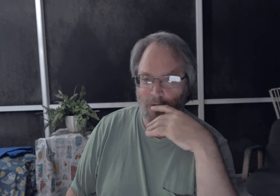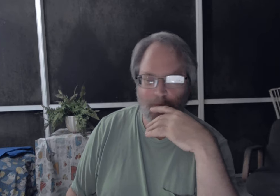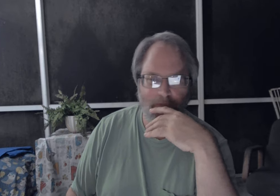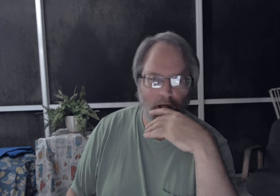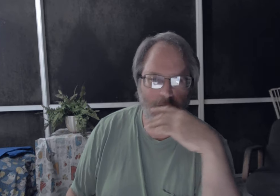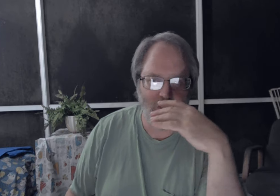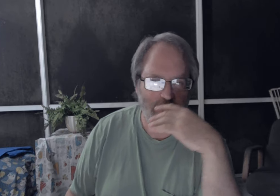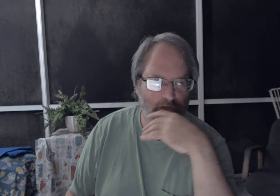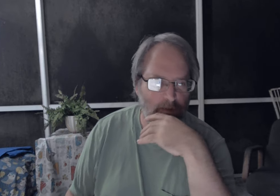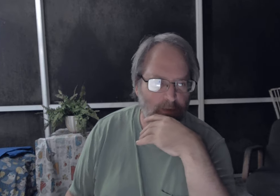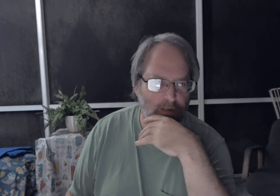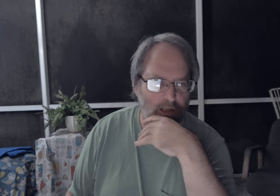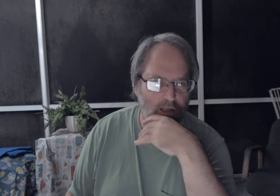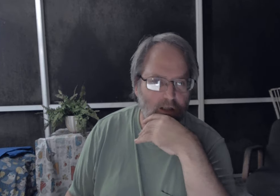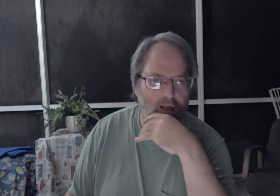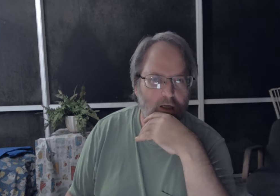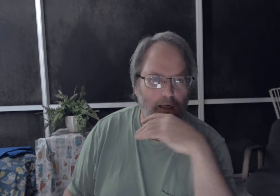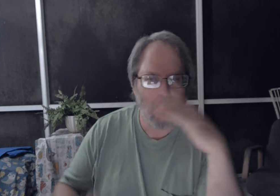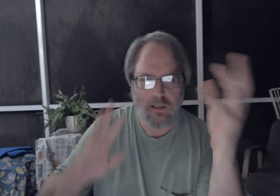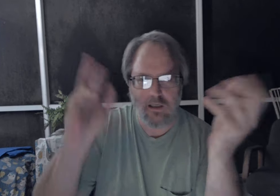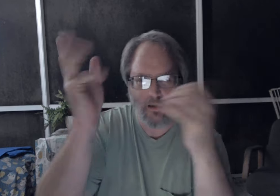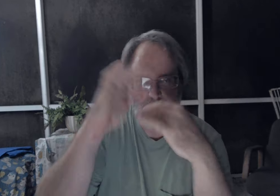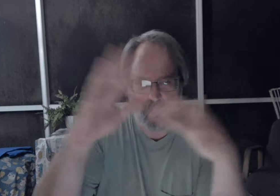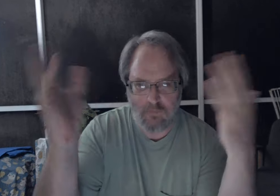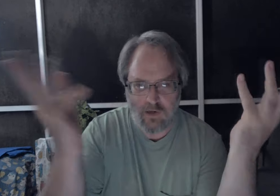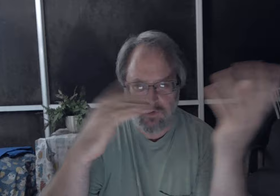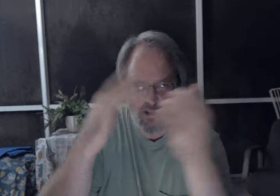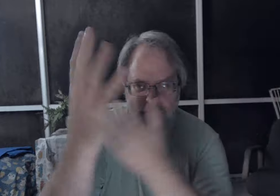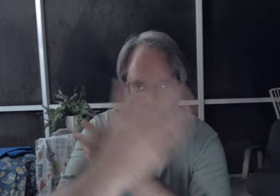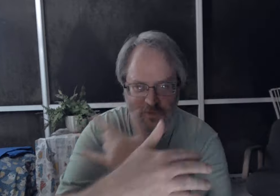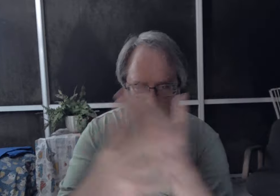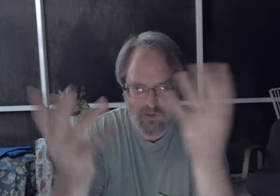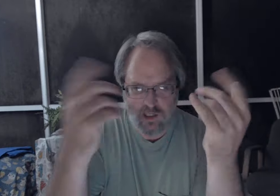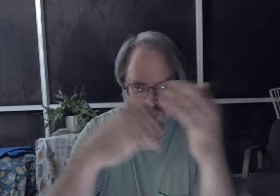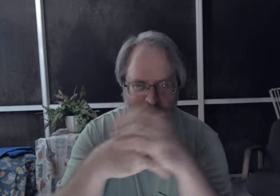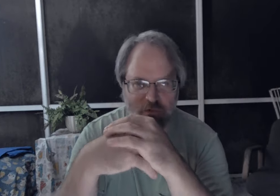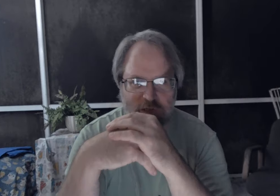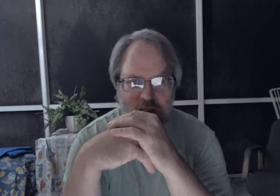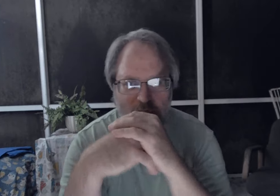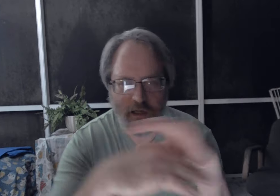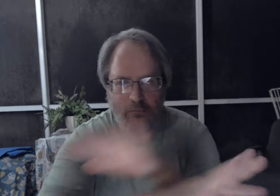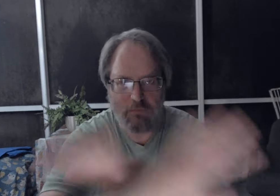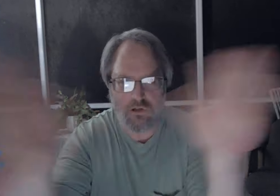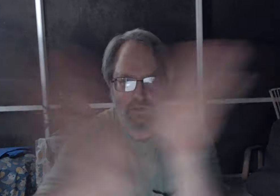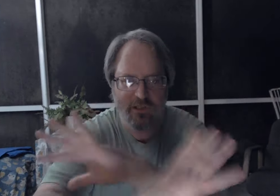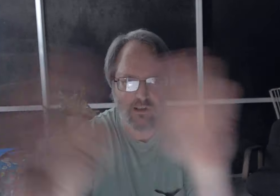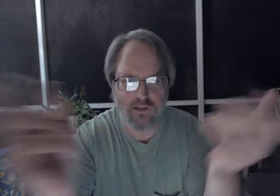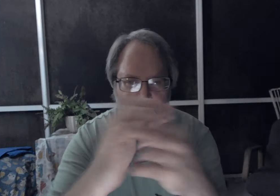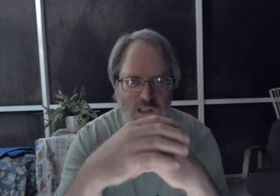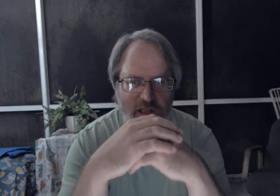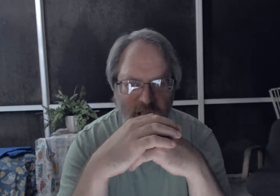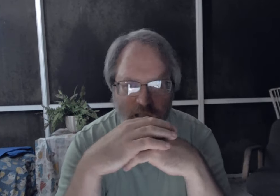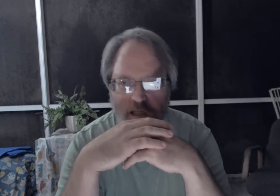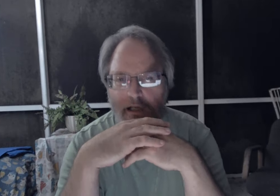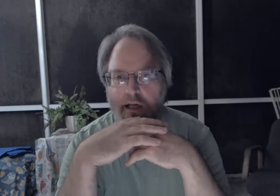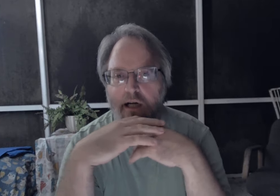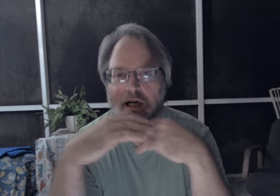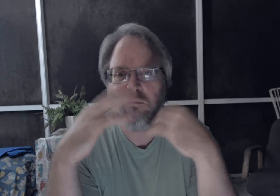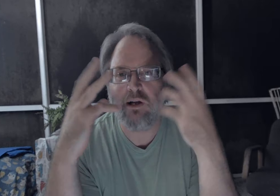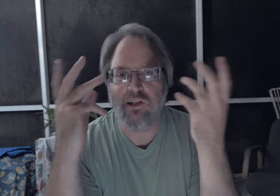at 30 frames per second I don't think there'll be a difference with the hands moving blurs or anything but I